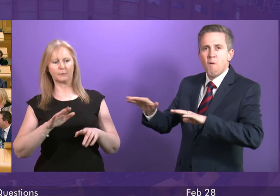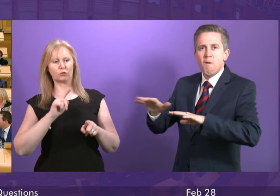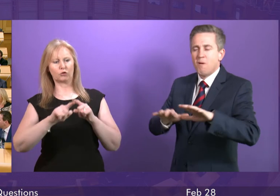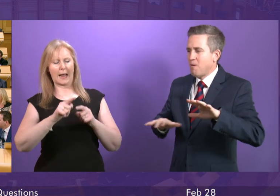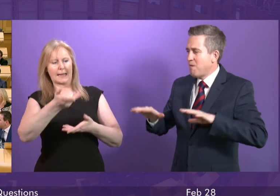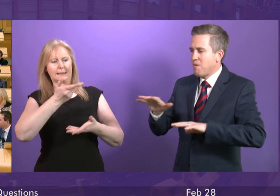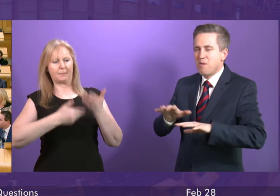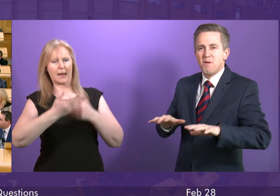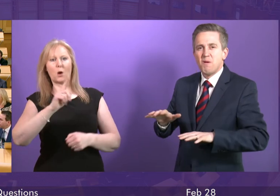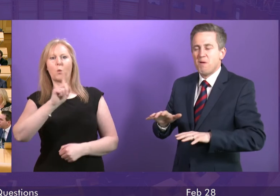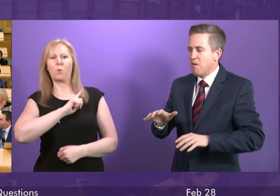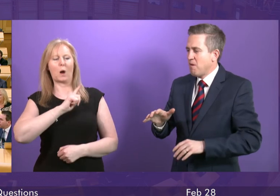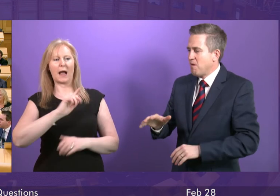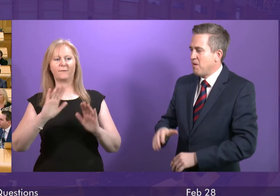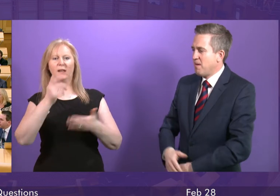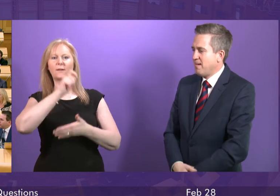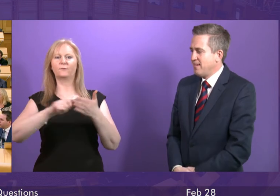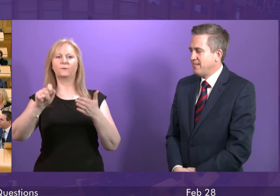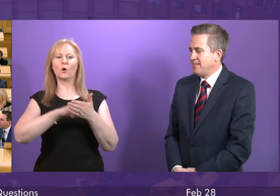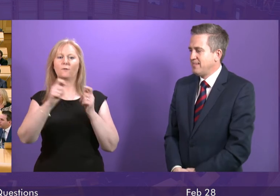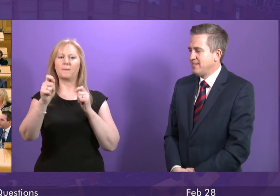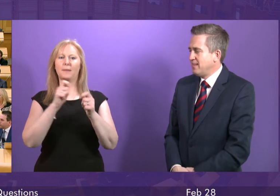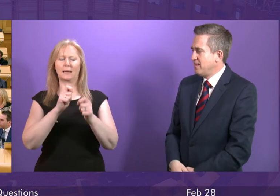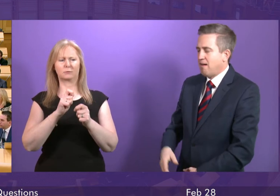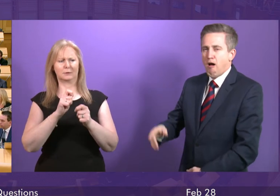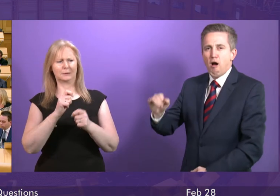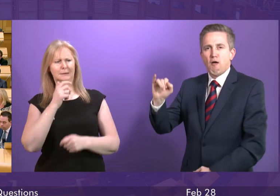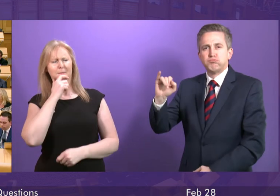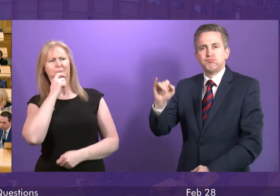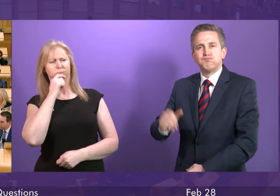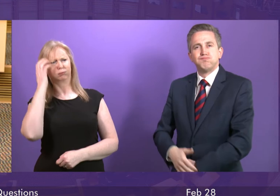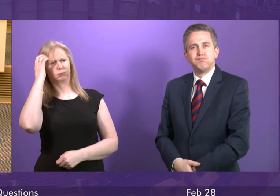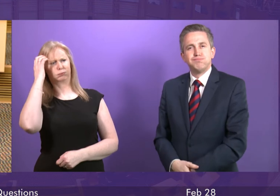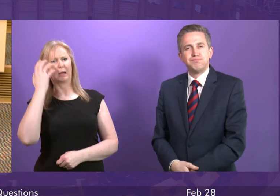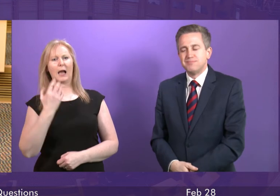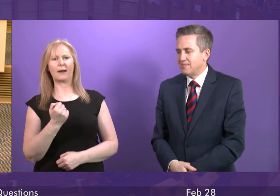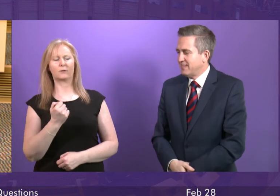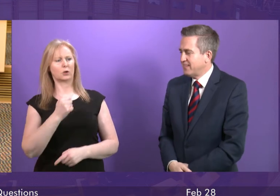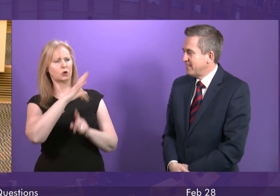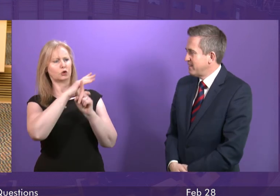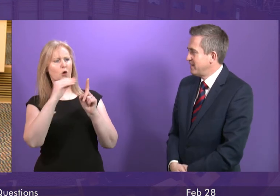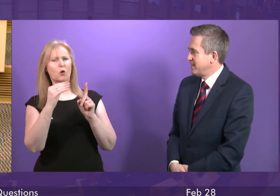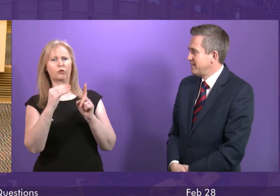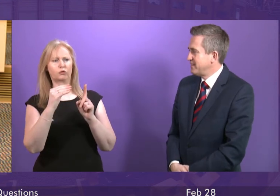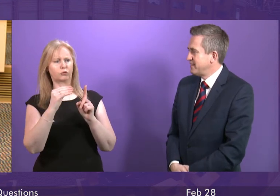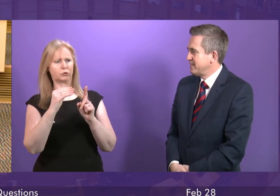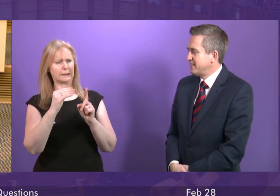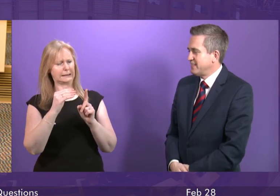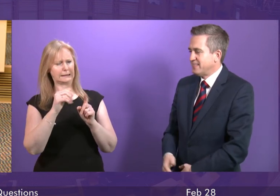he didn't vote for that amendment, was quite mind-boggling. The Tories are no longer standing up. They never were, but they